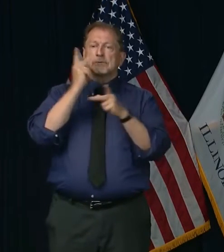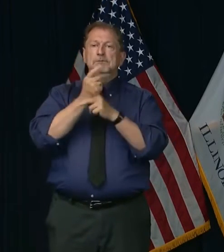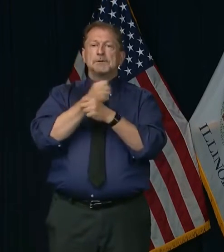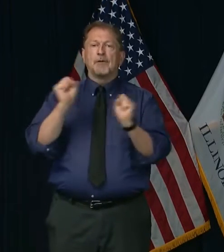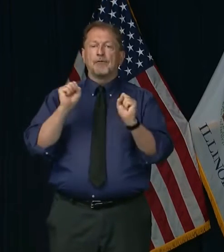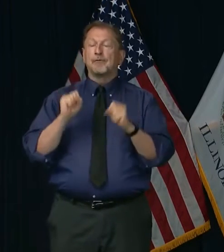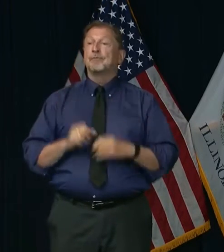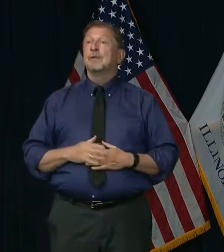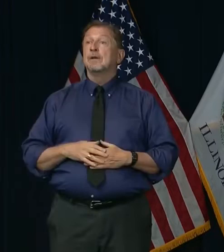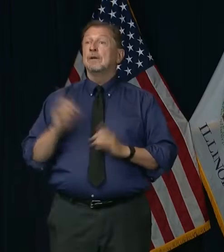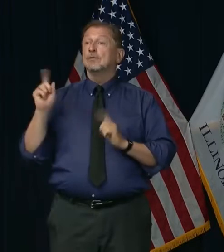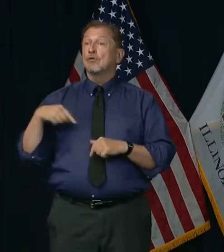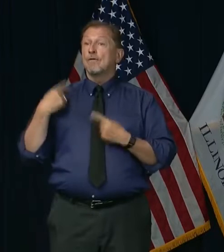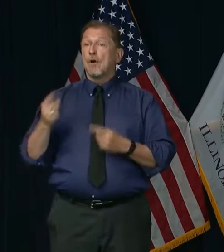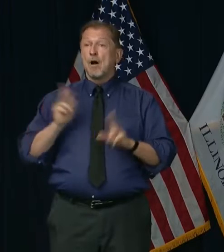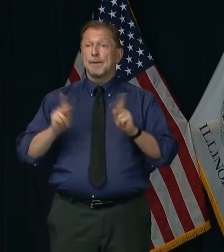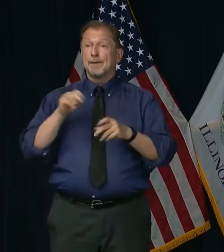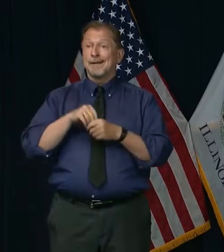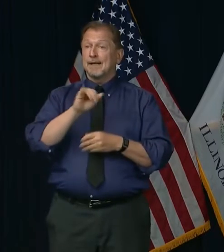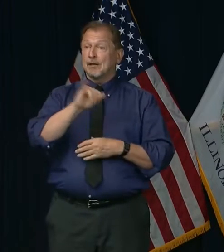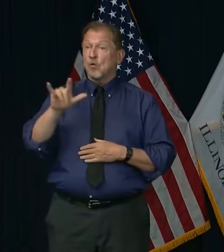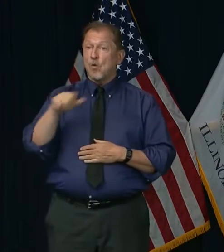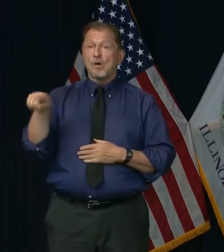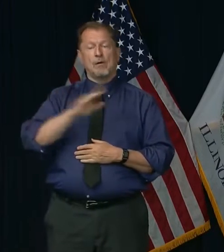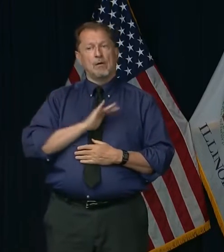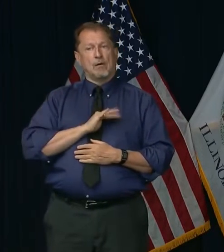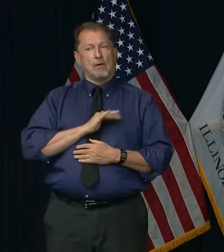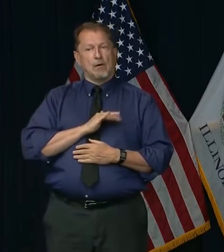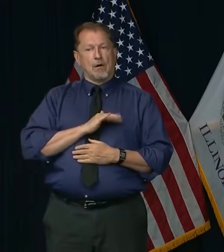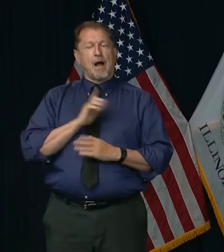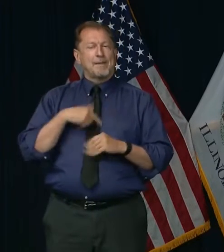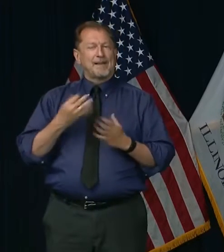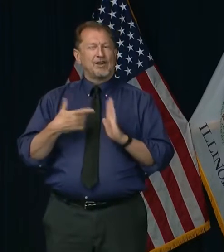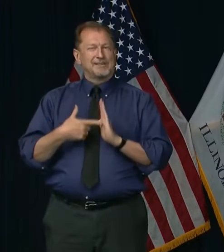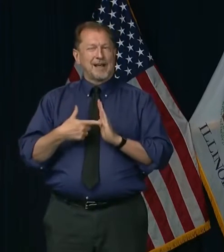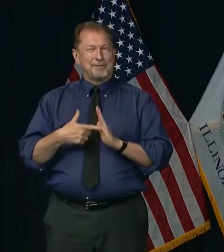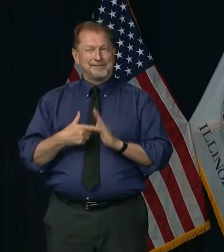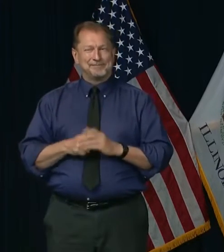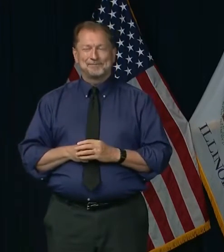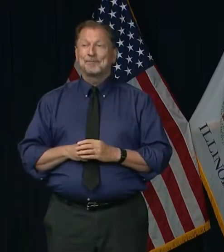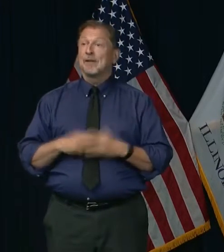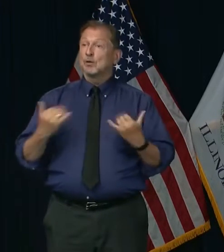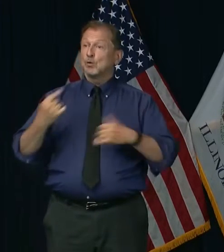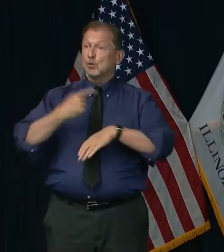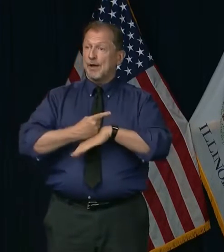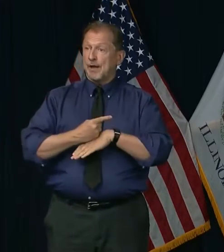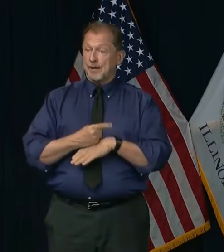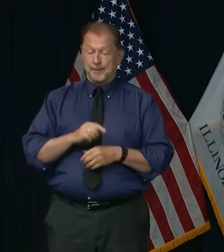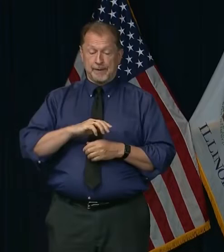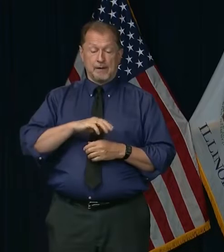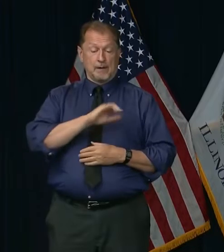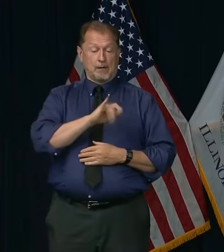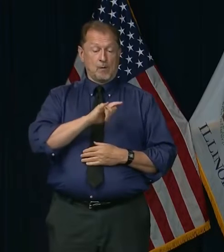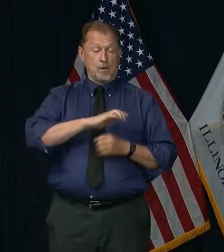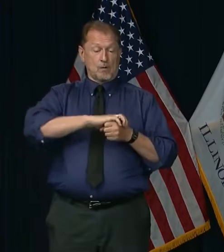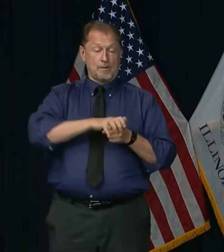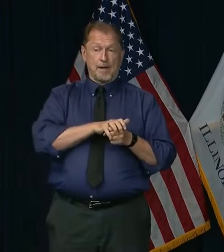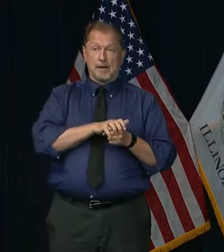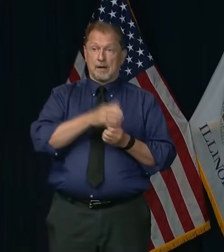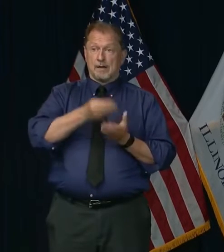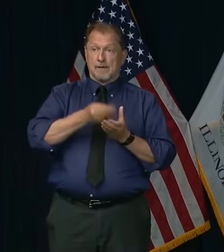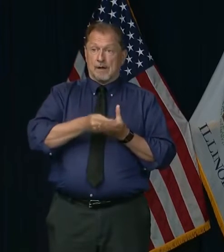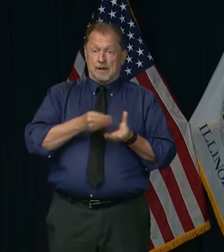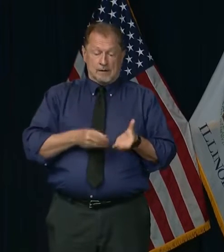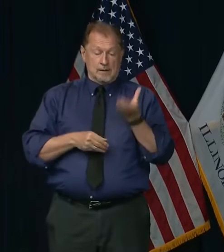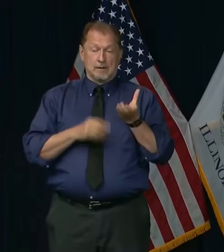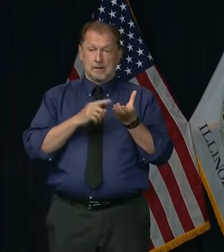priority in countless ways. Let me highlight just one. Today, the Illinois COVID-19 Response Fund released